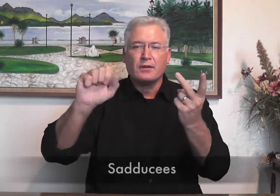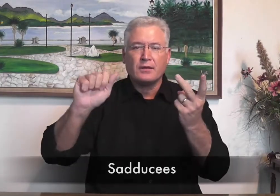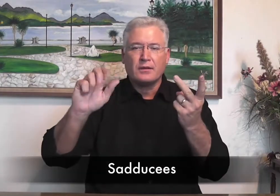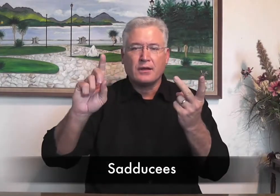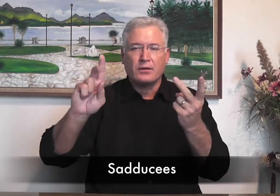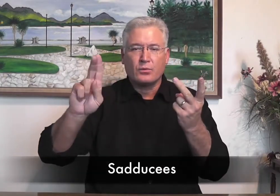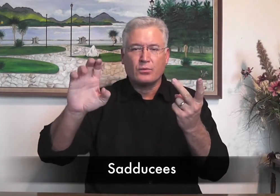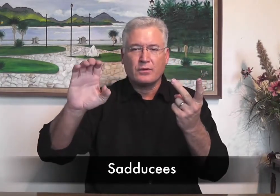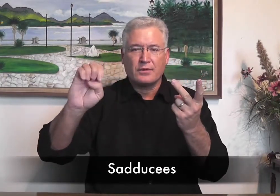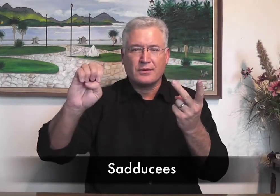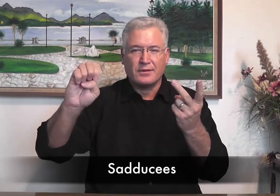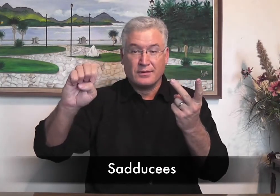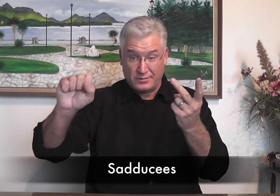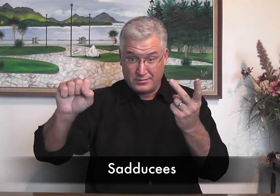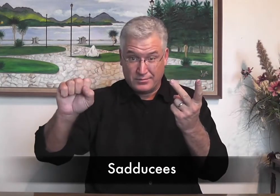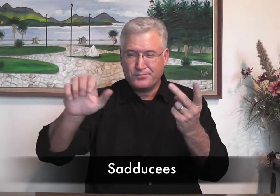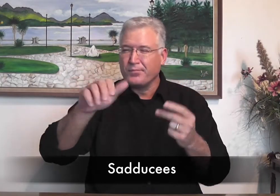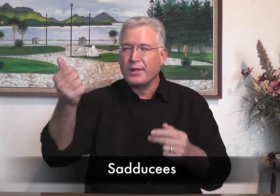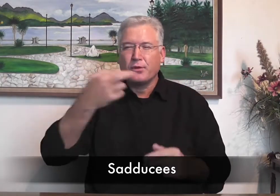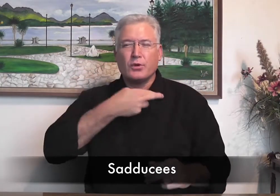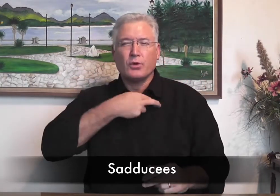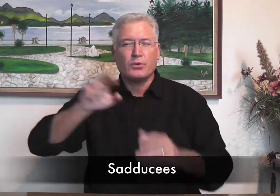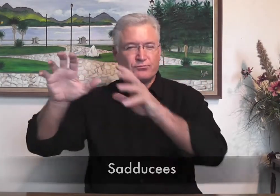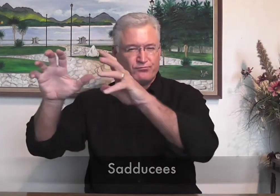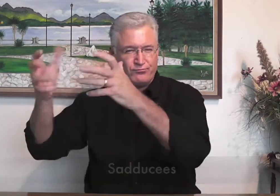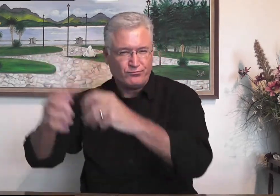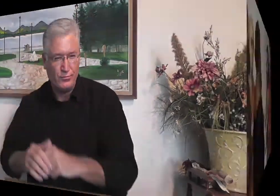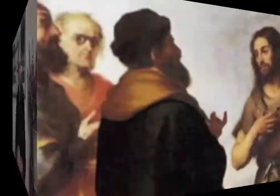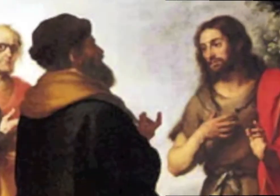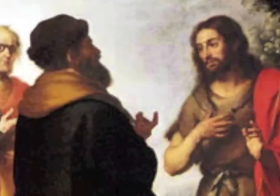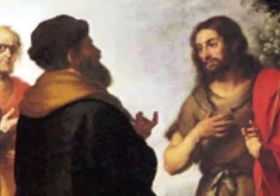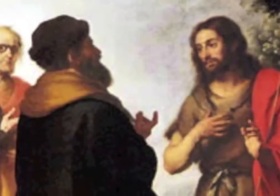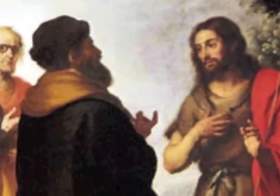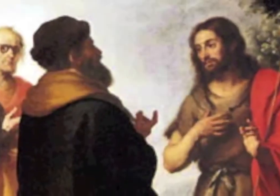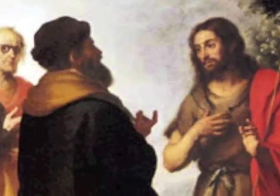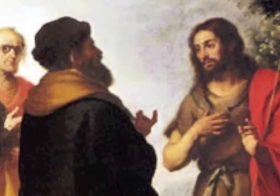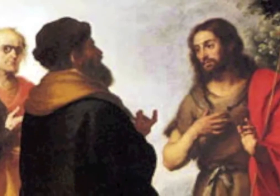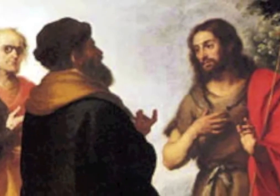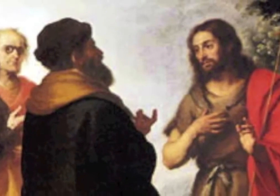the Pharisees and the Sadducees and other religious groups.